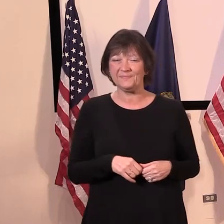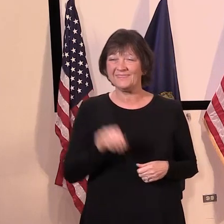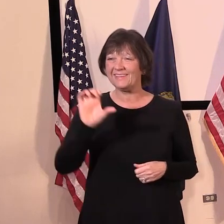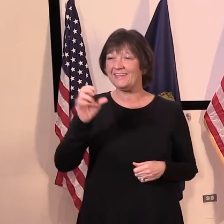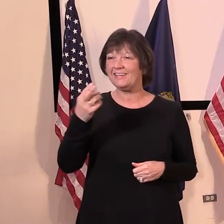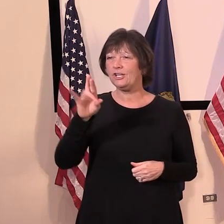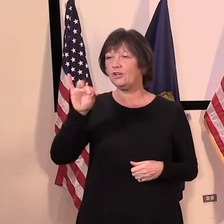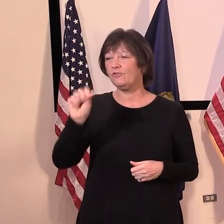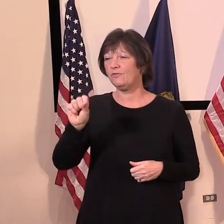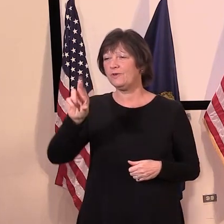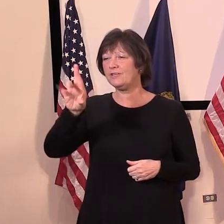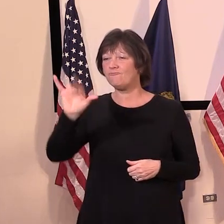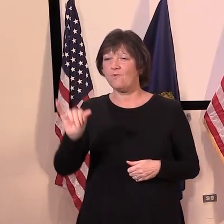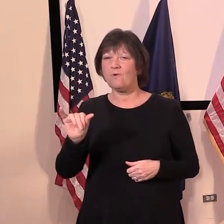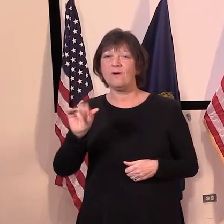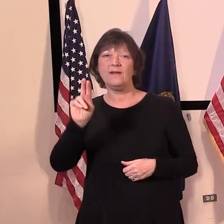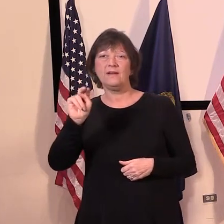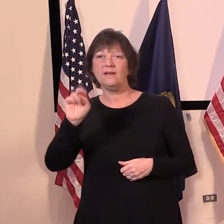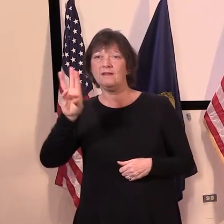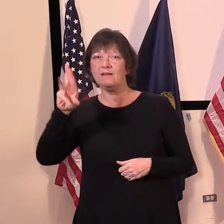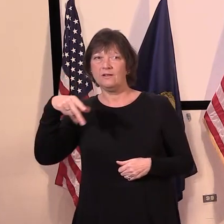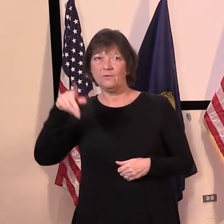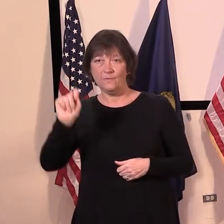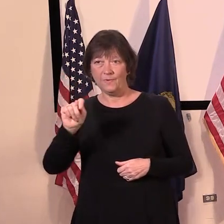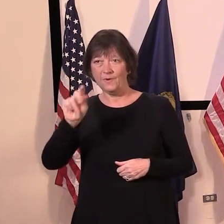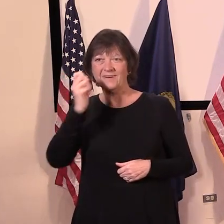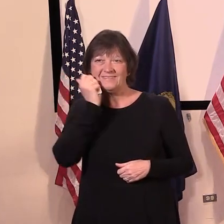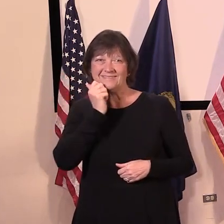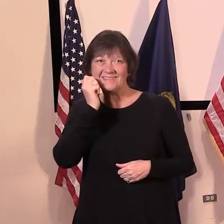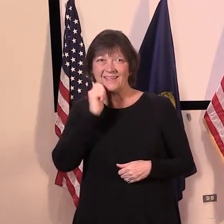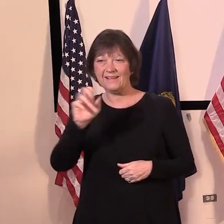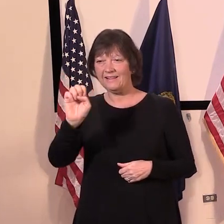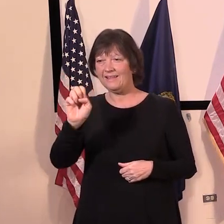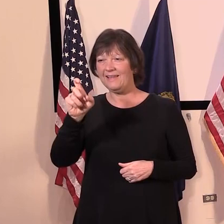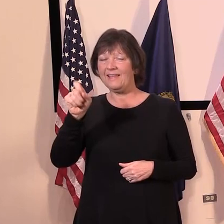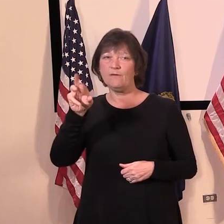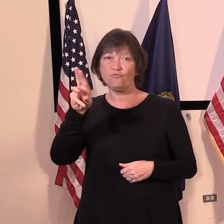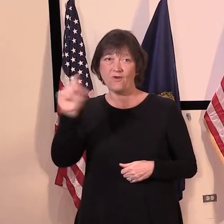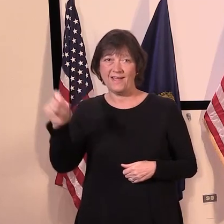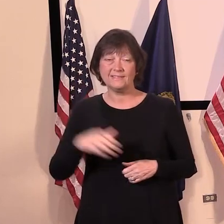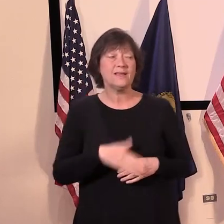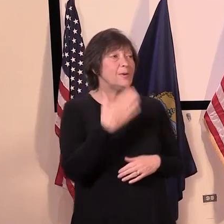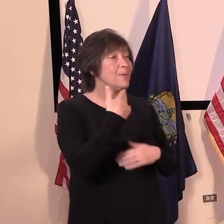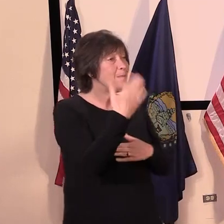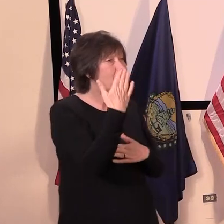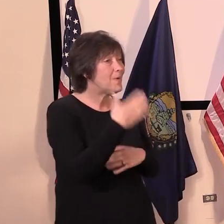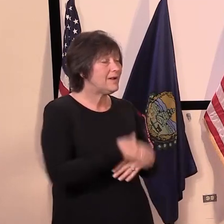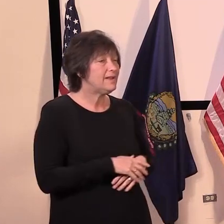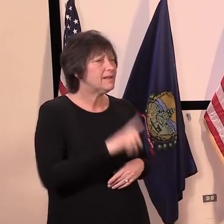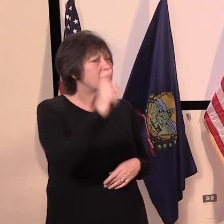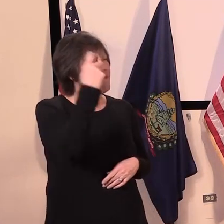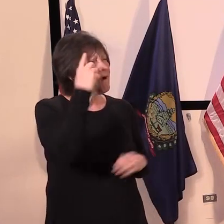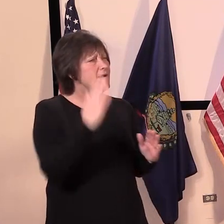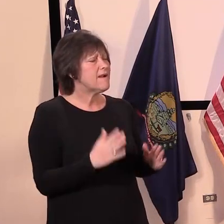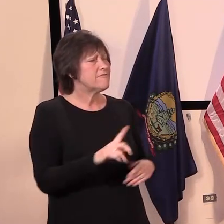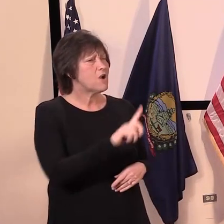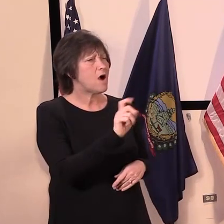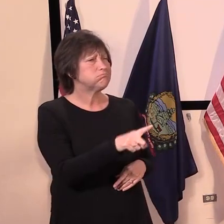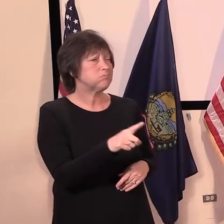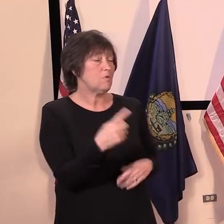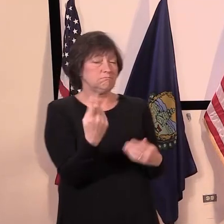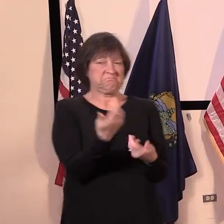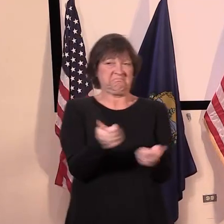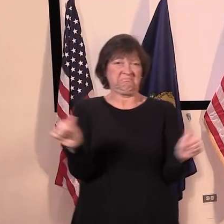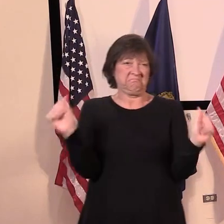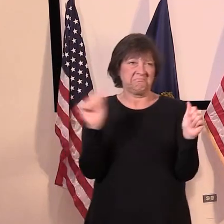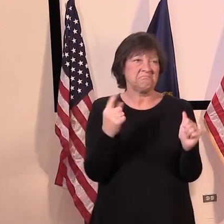Chris Roy, Newport Daily Express. Yes. Good morning. I'm just wondering if the governor can give an update or somebody can give